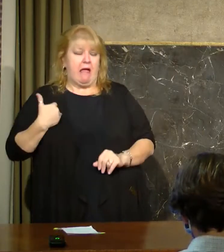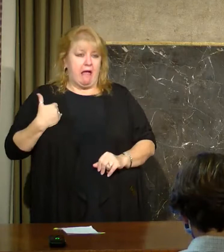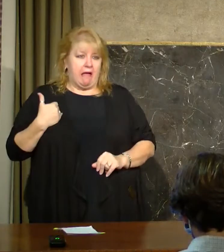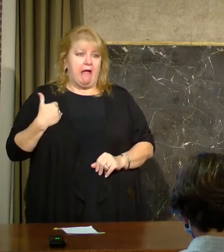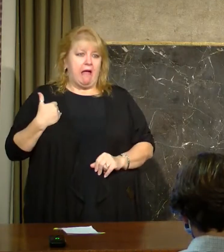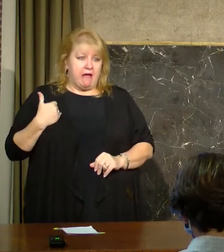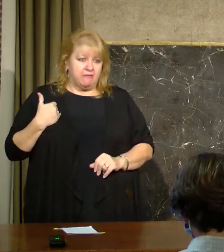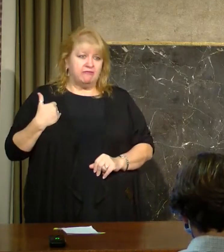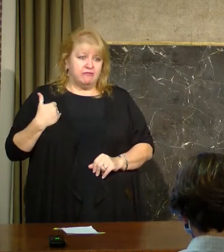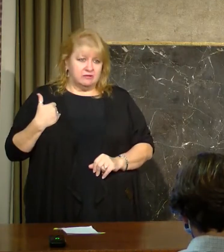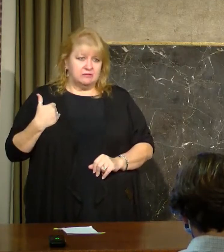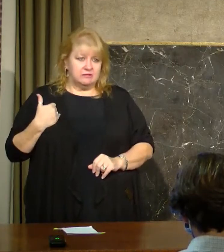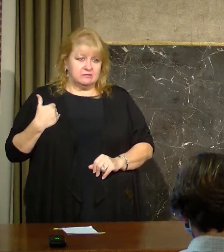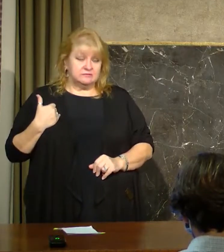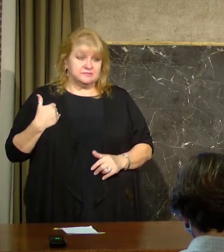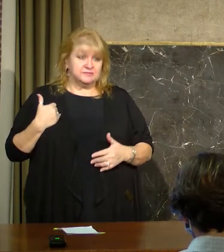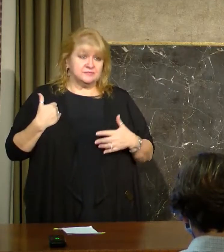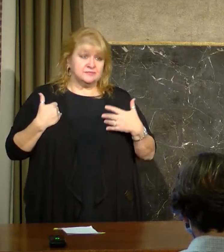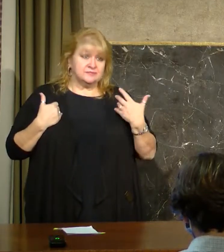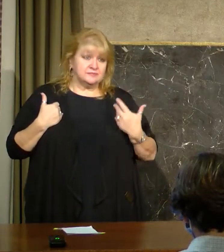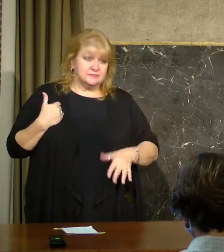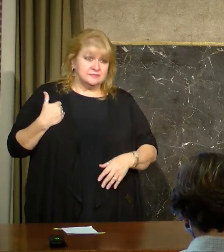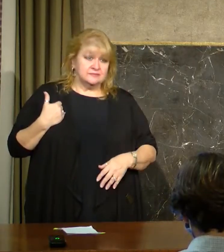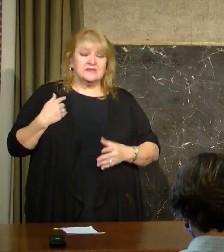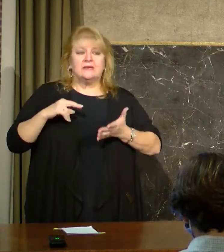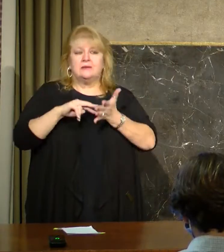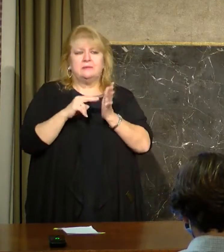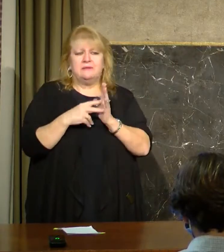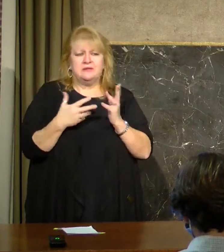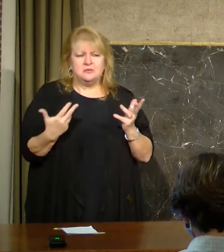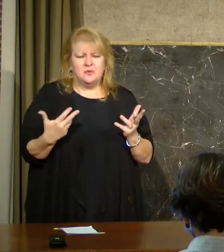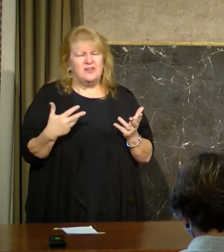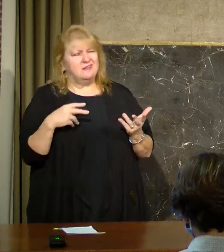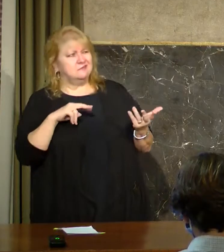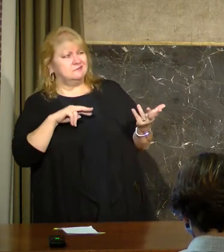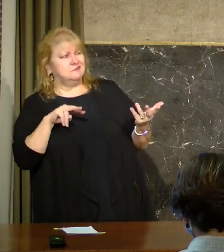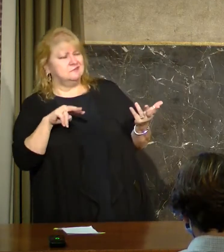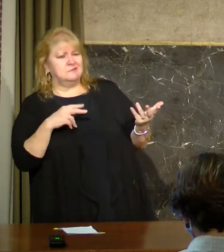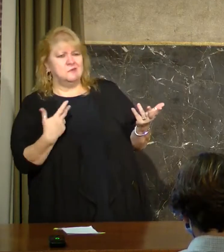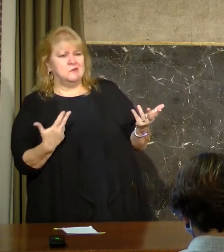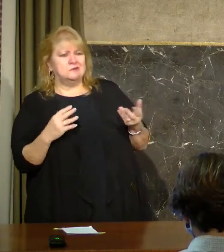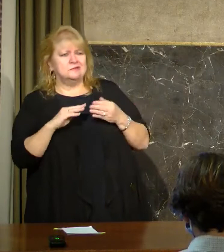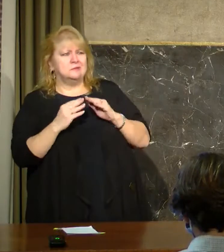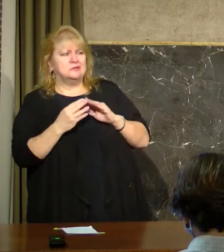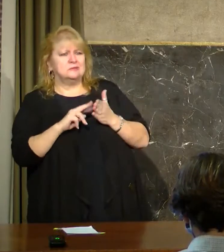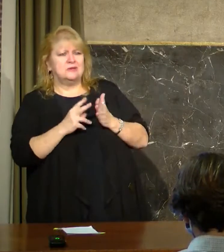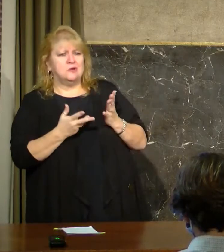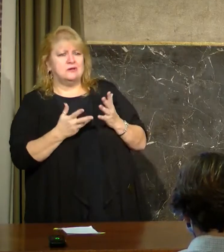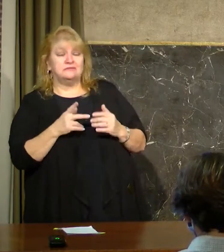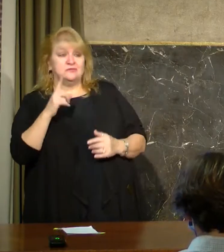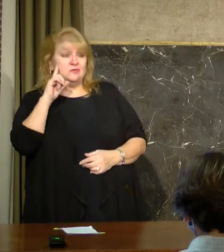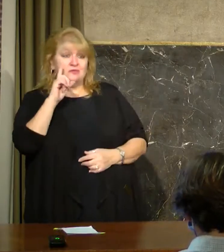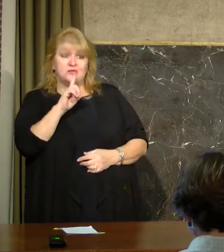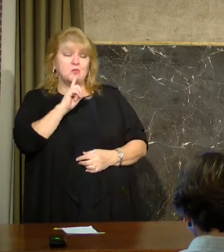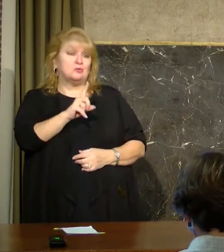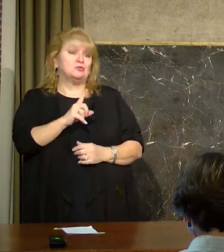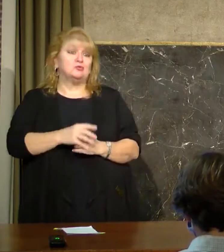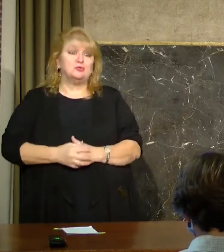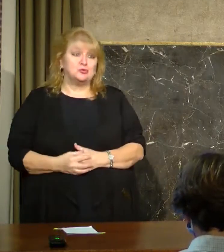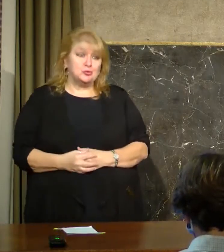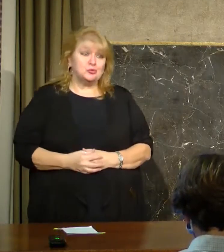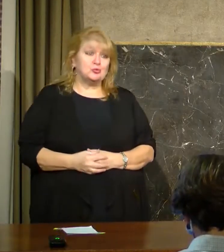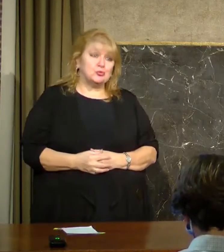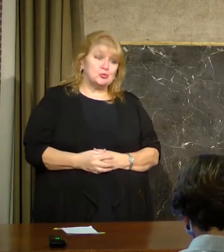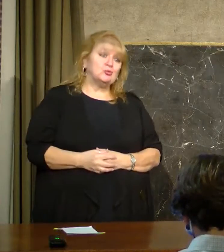today came back positive. What that tells you is beyond any doubt, we have